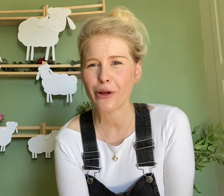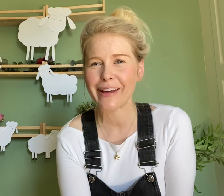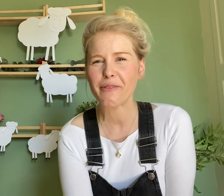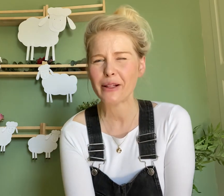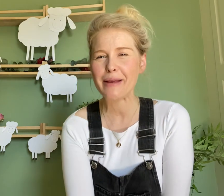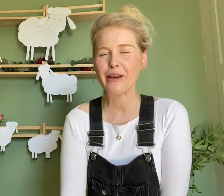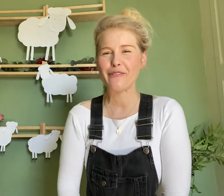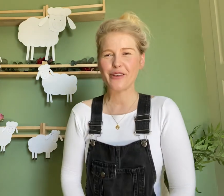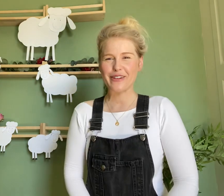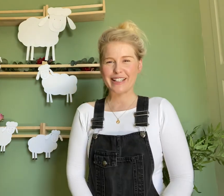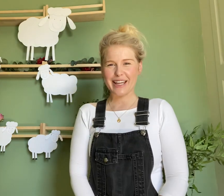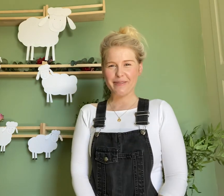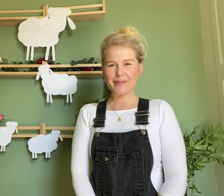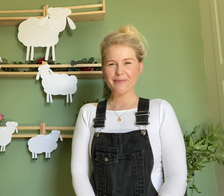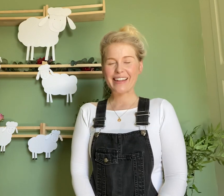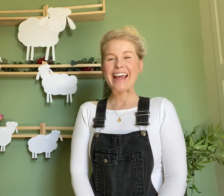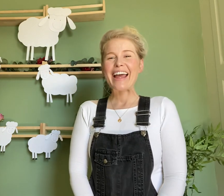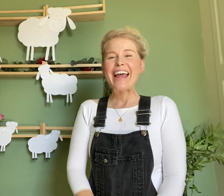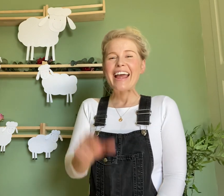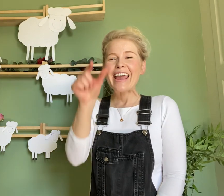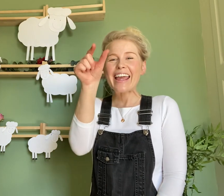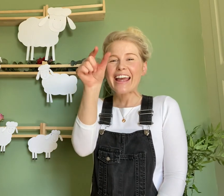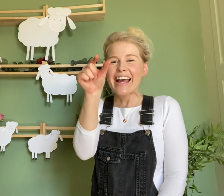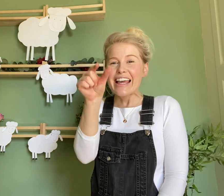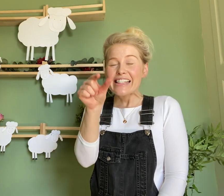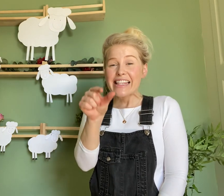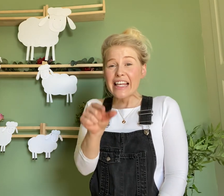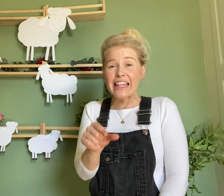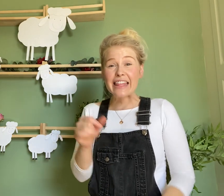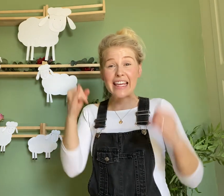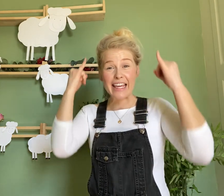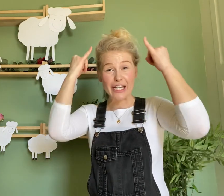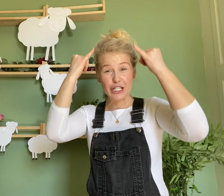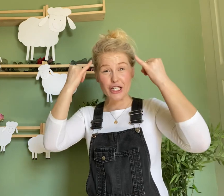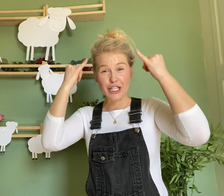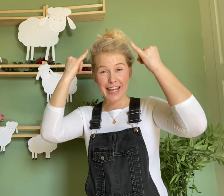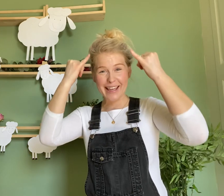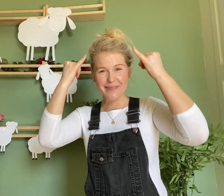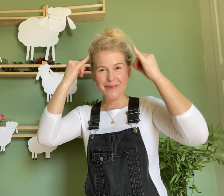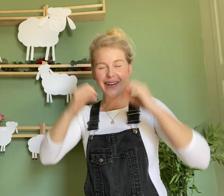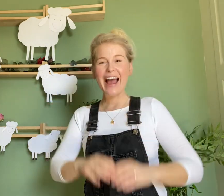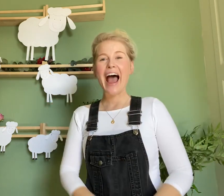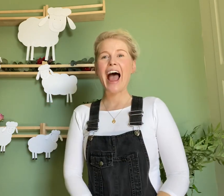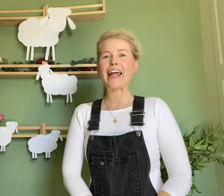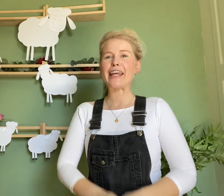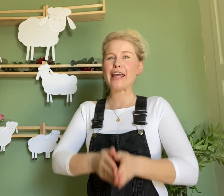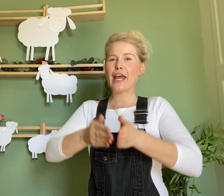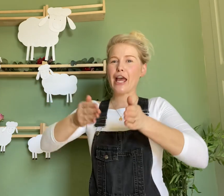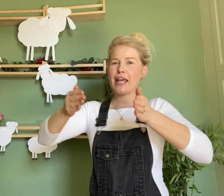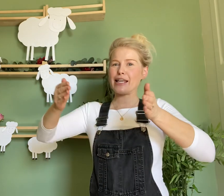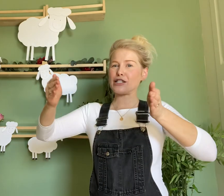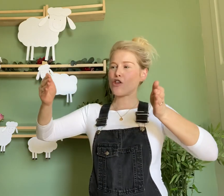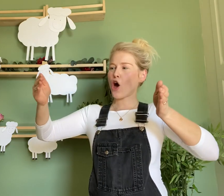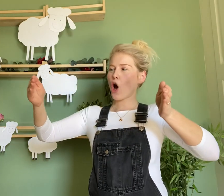looking. We'll keep looking for the green sheep. Here is the thin sheep and here is the